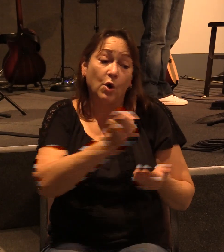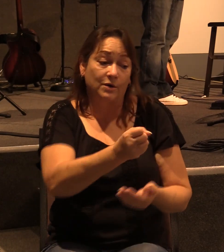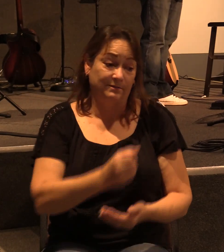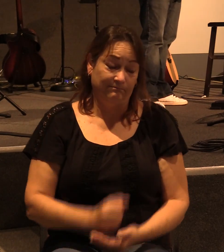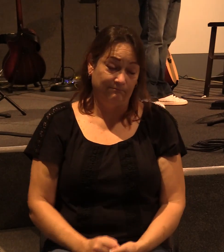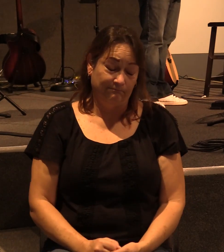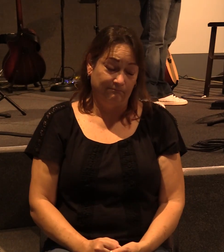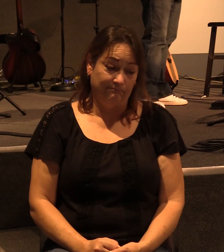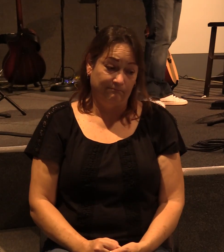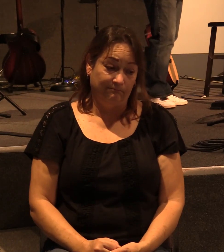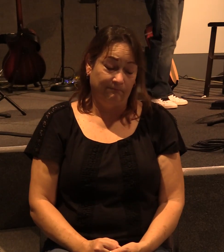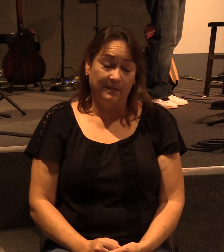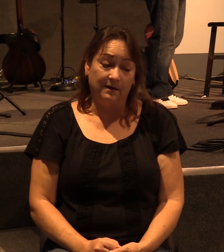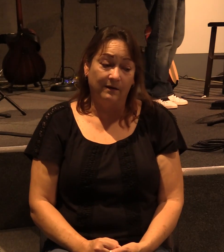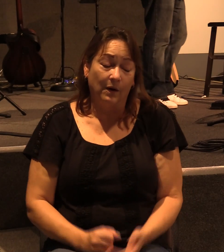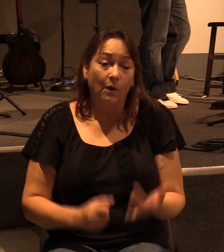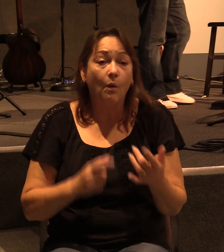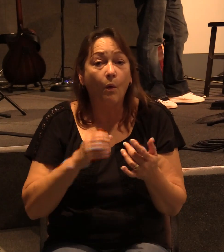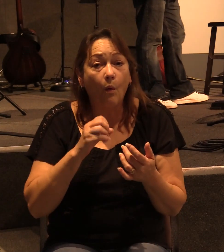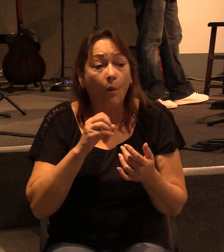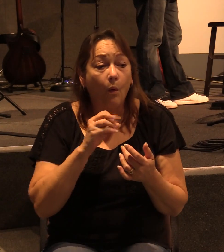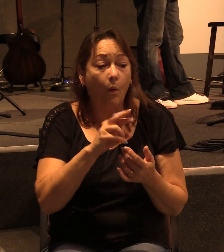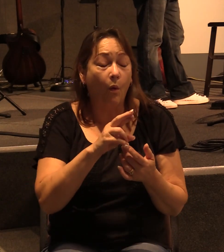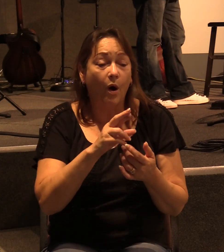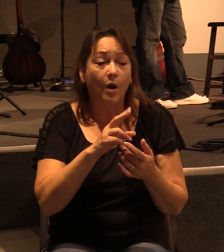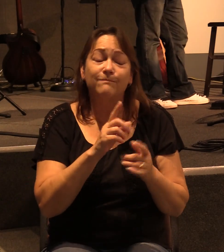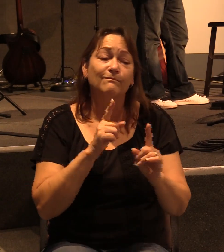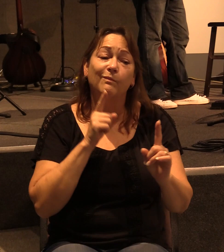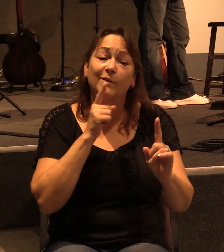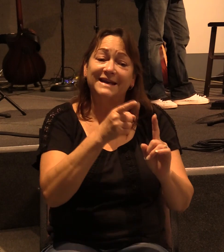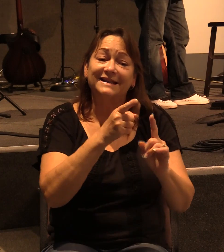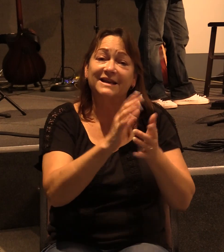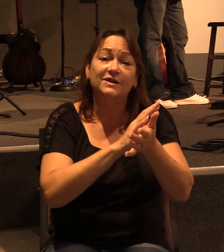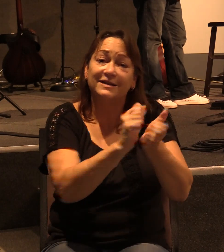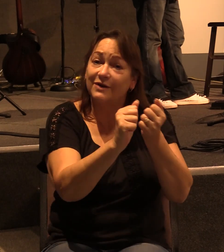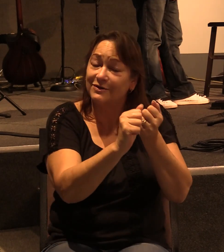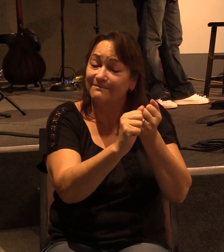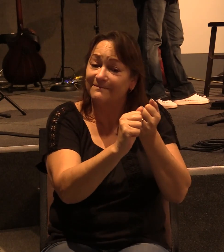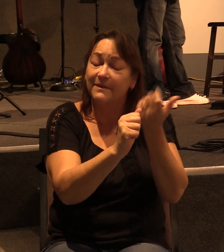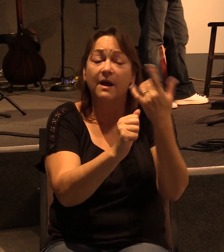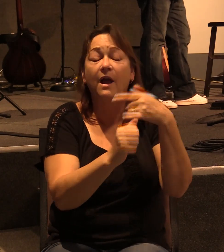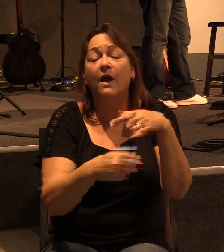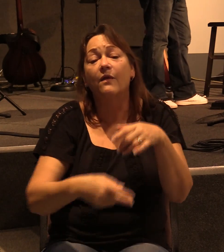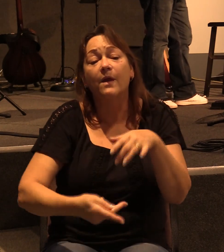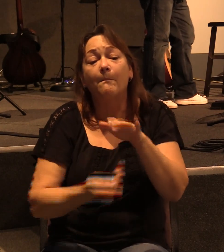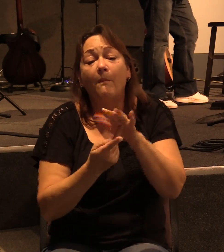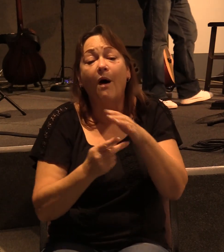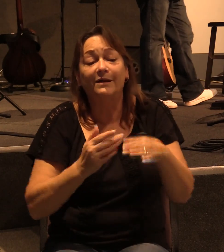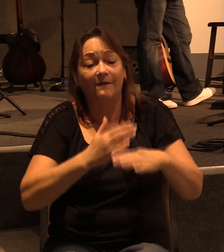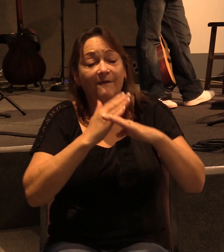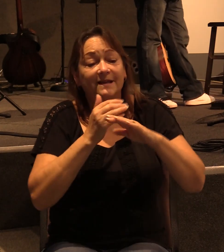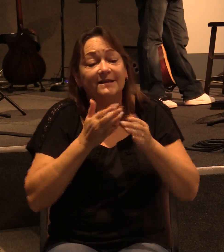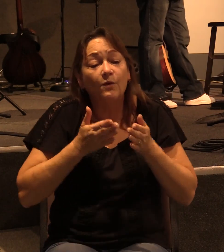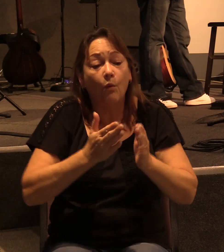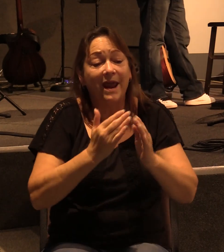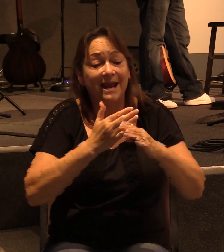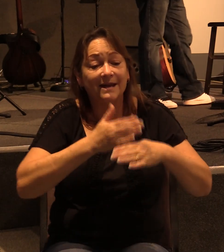or destined to destruction. And in verse 11, Paul defends the way he received the gospel message.